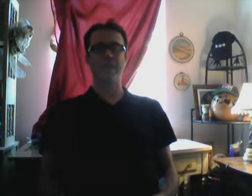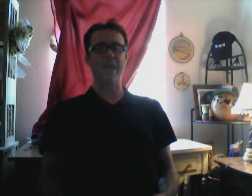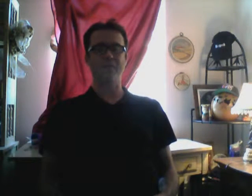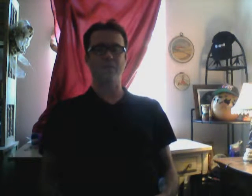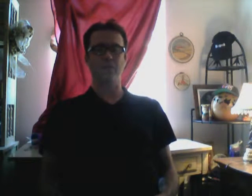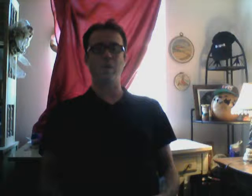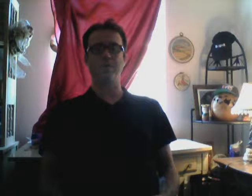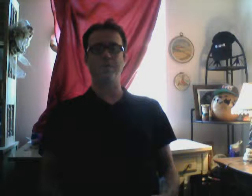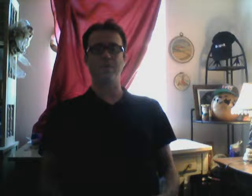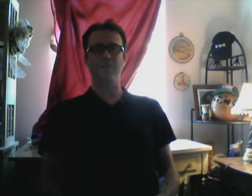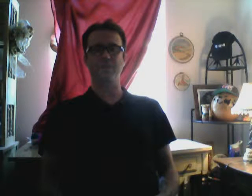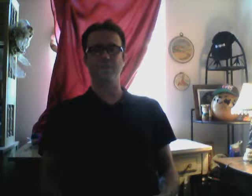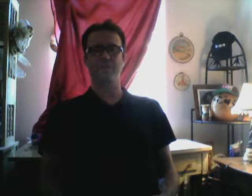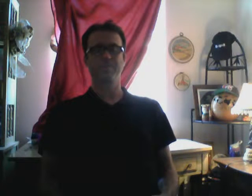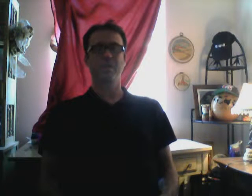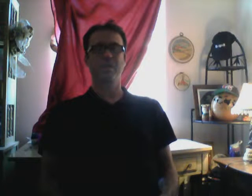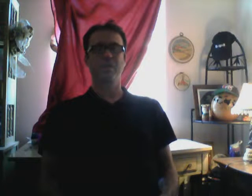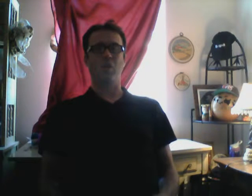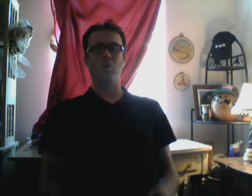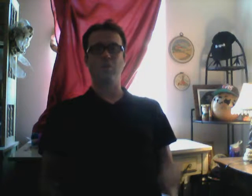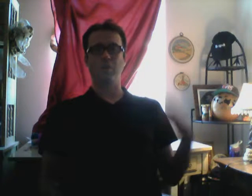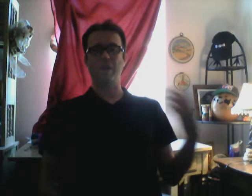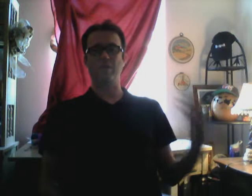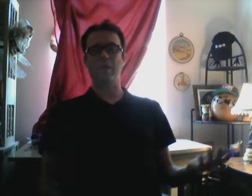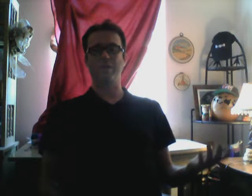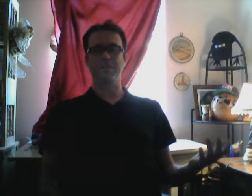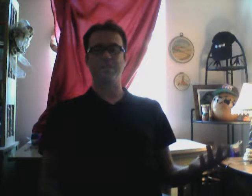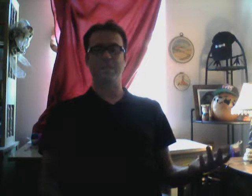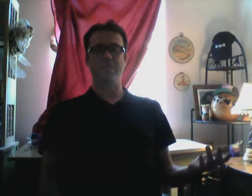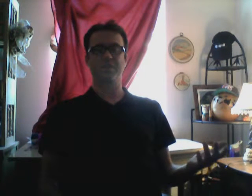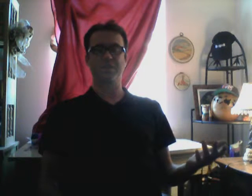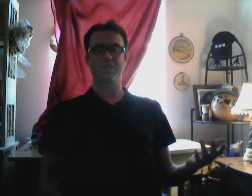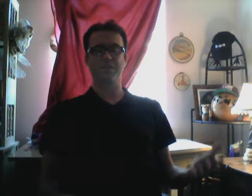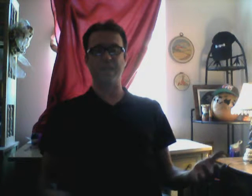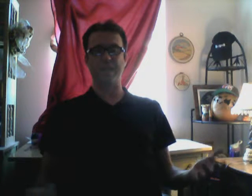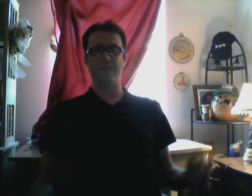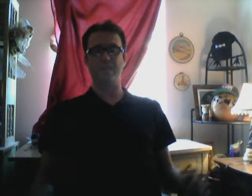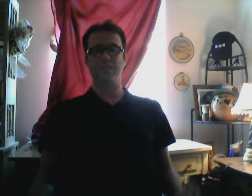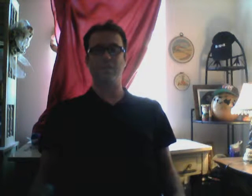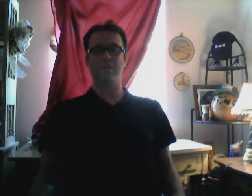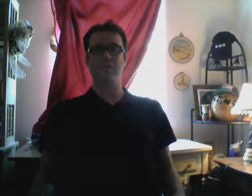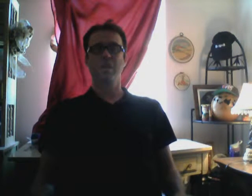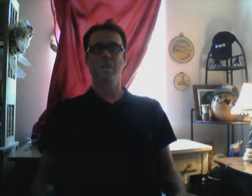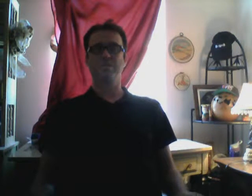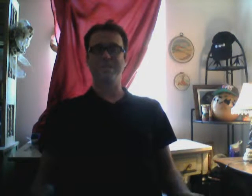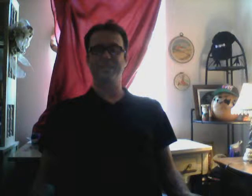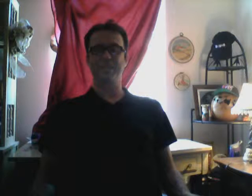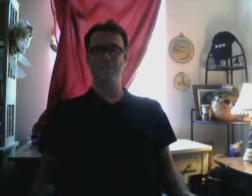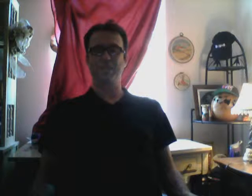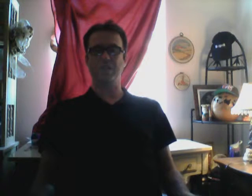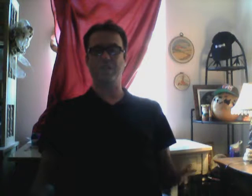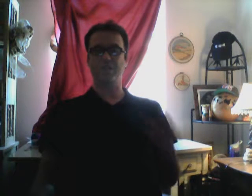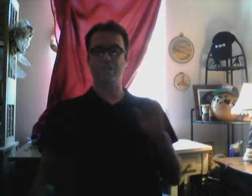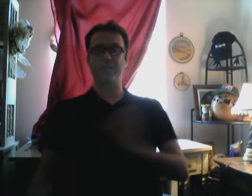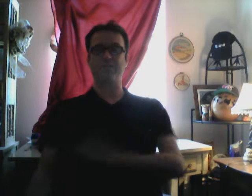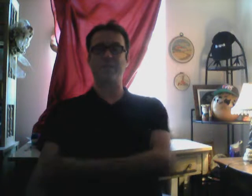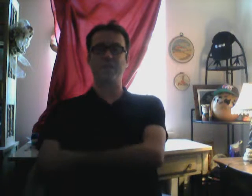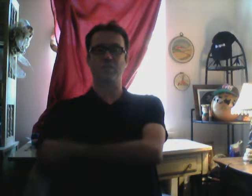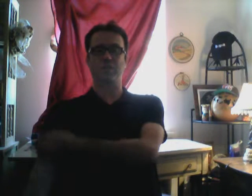They have to. Wealthy. Guilty. The only way. wealthy. Sustained. Their. Position. Is. Expansion.